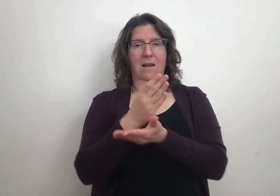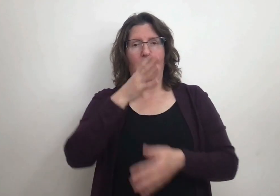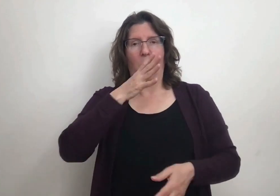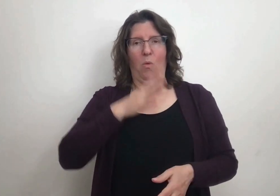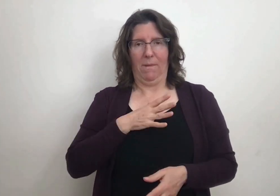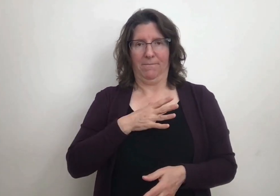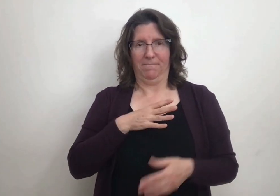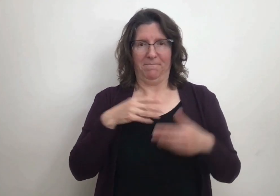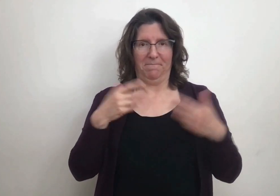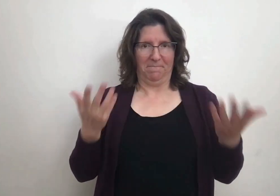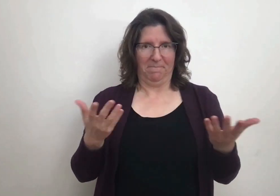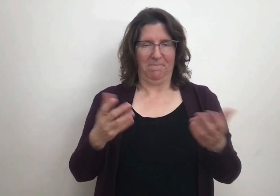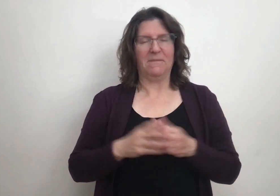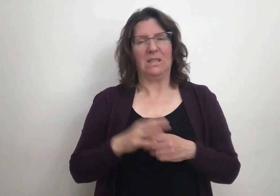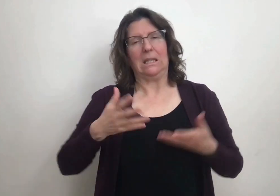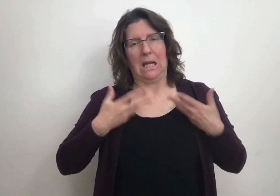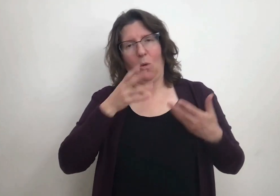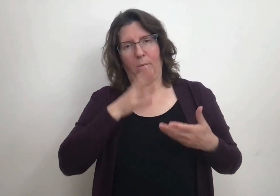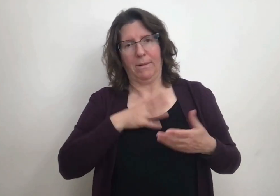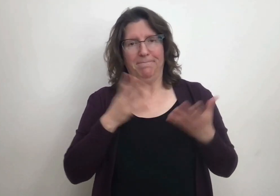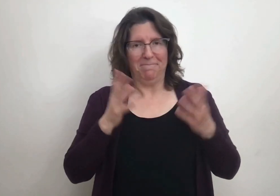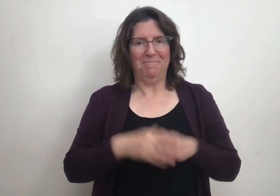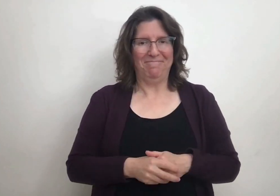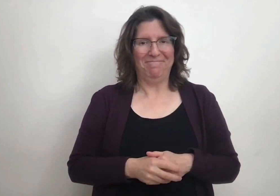which is about a young woman.